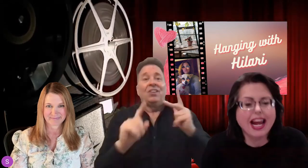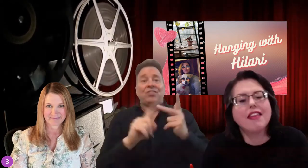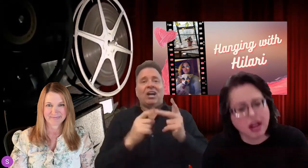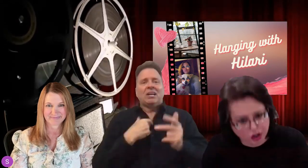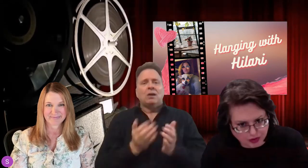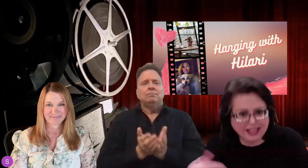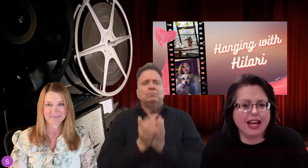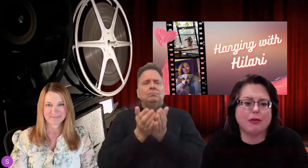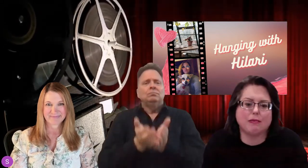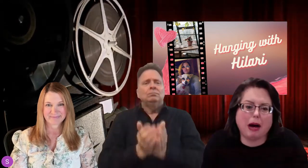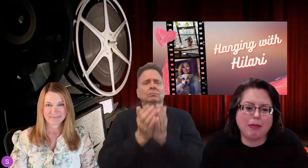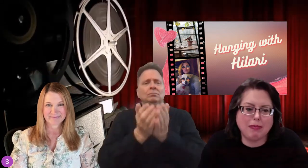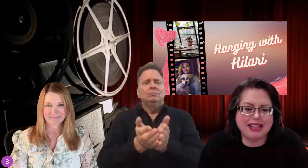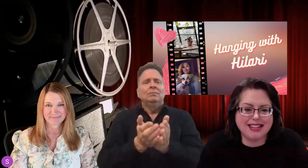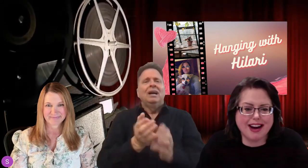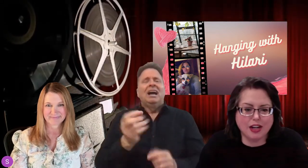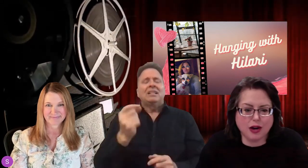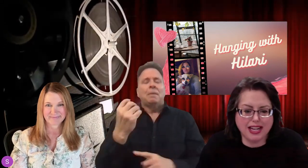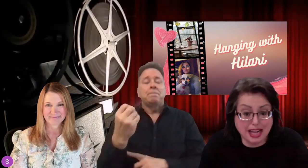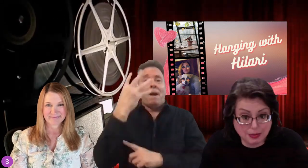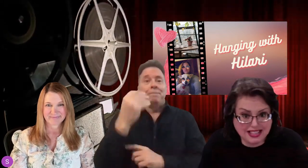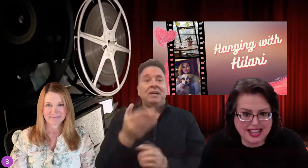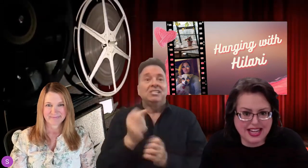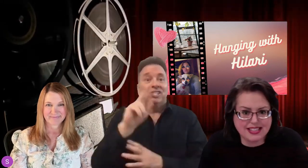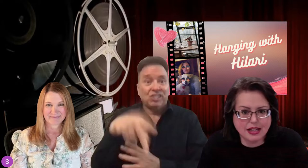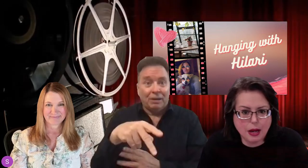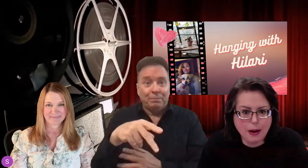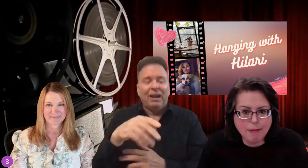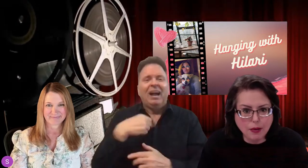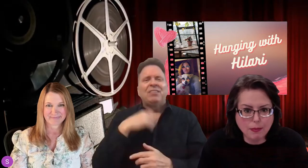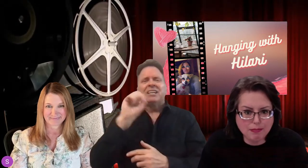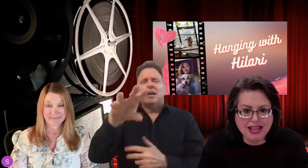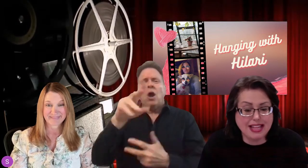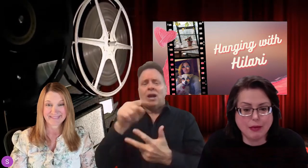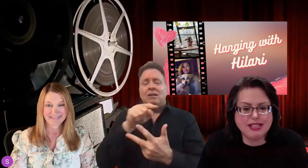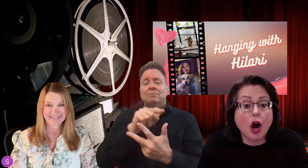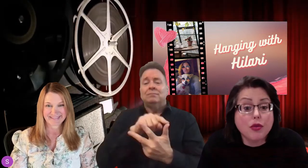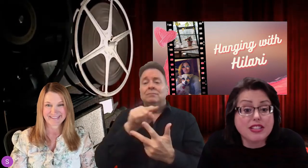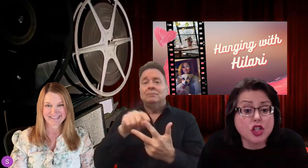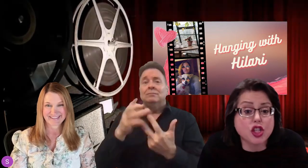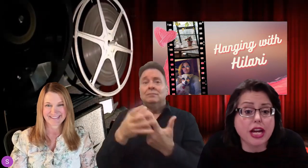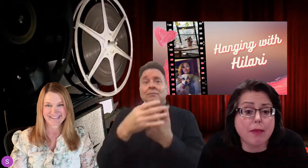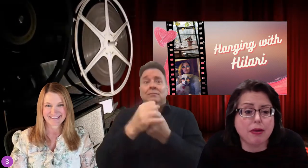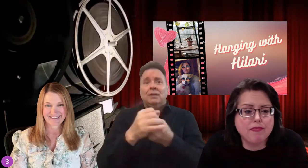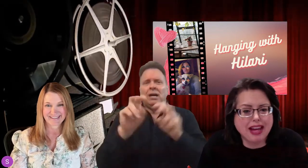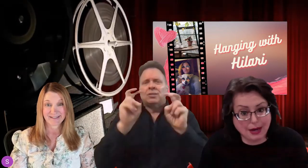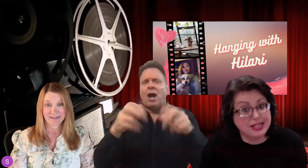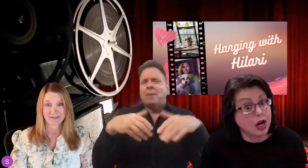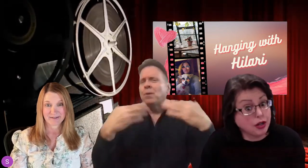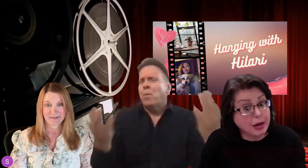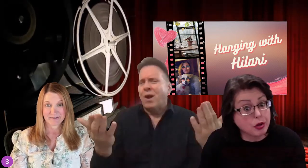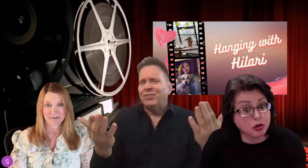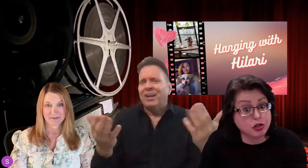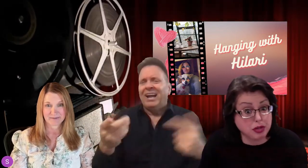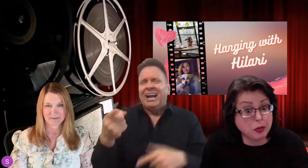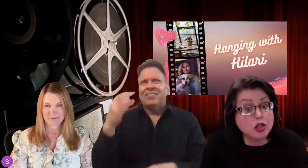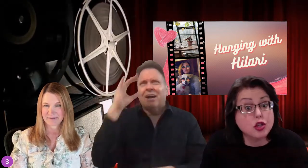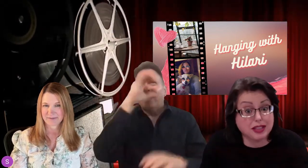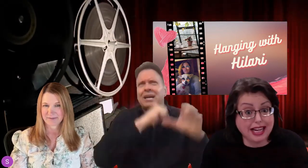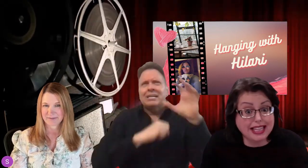And, then a green light would pop up because they got it right. And, I would say this. Boom! And, then they would say, oh, that's a ship. And, I would say, okay, well, those three words are related.